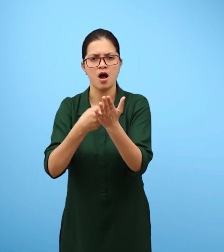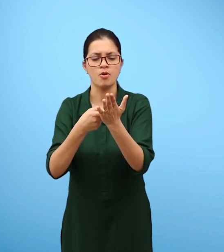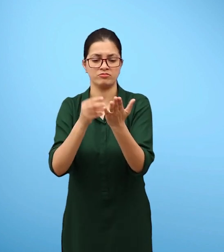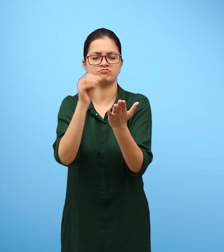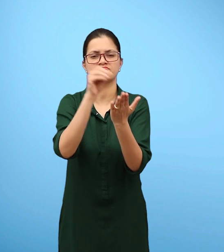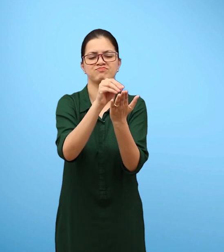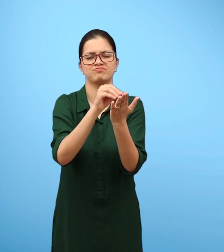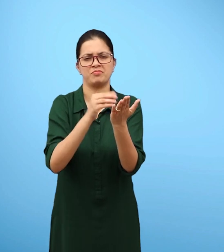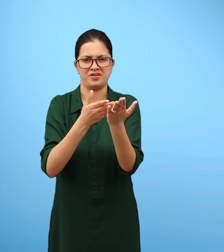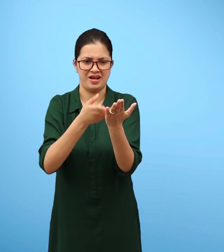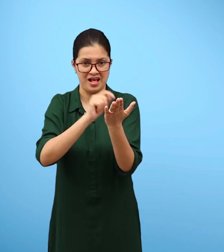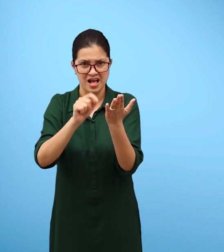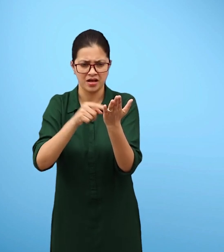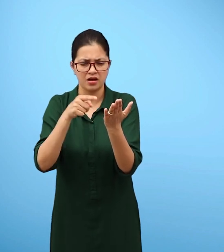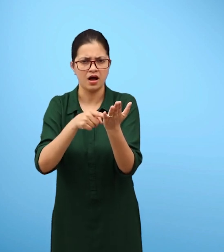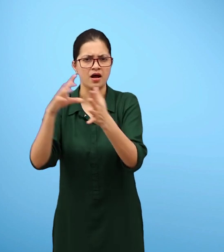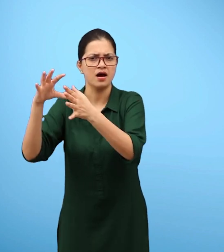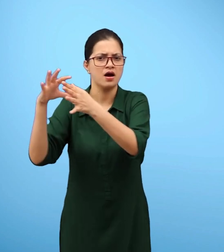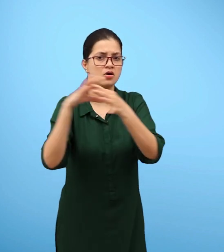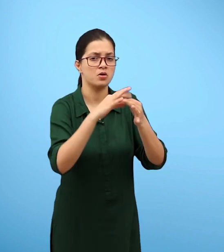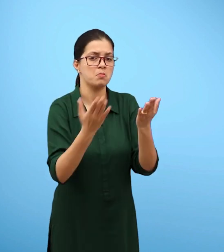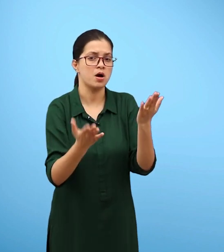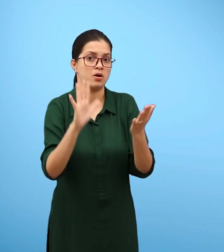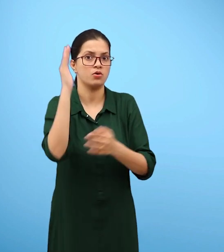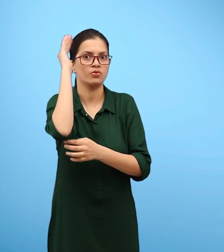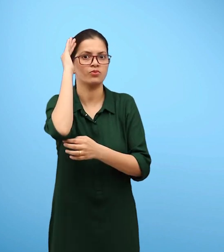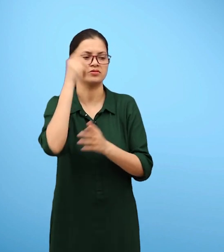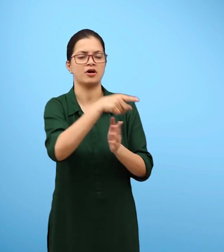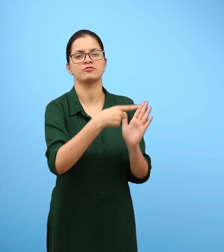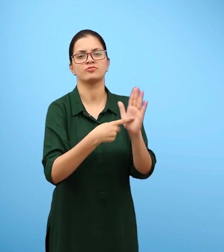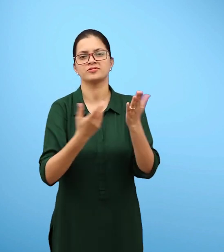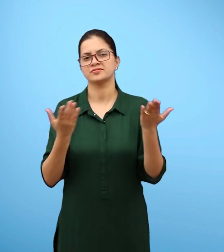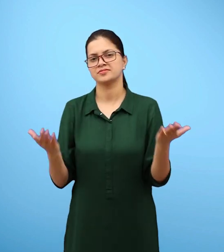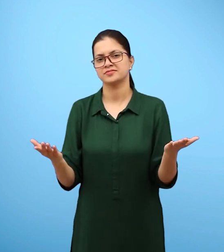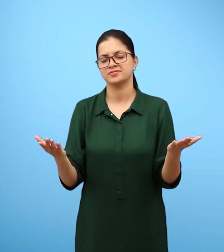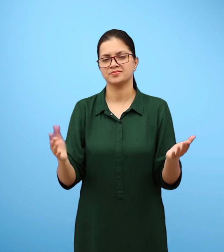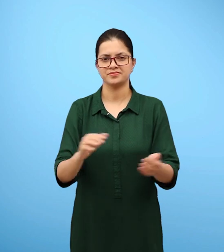with results obtained by other classmates and mark these areas on the map.